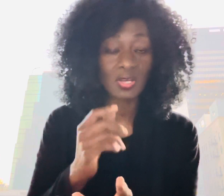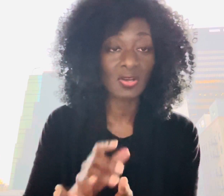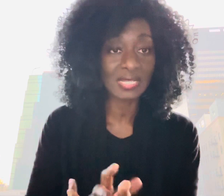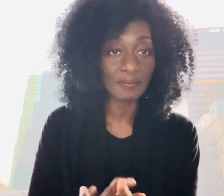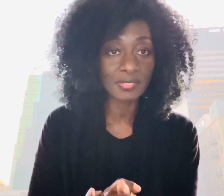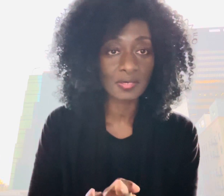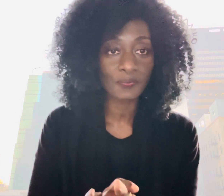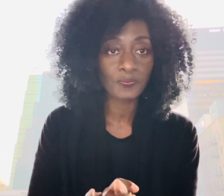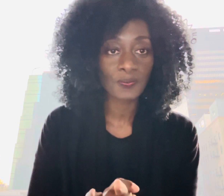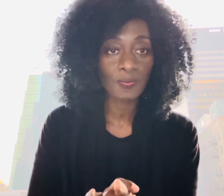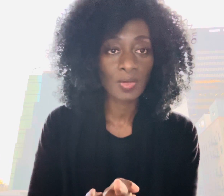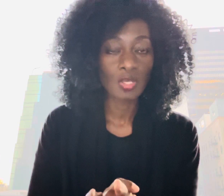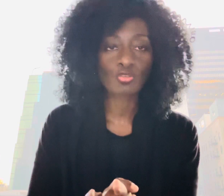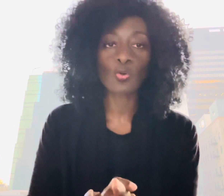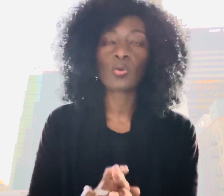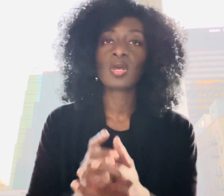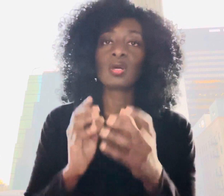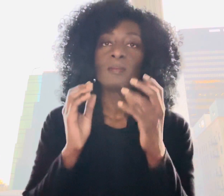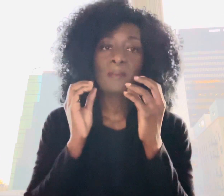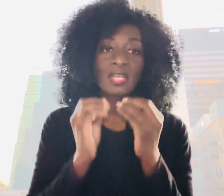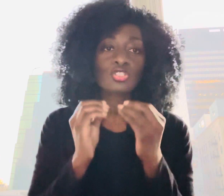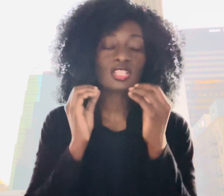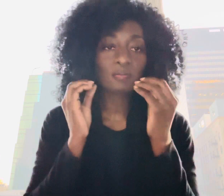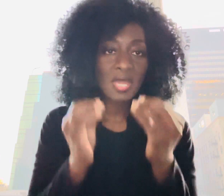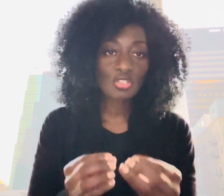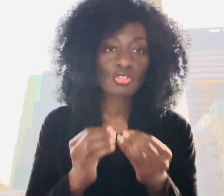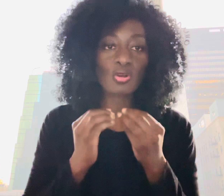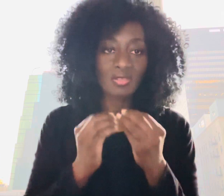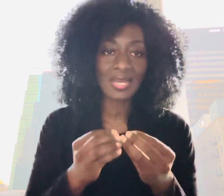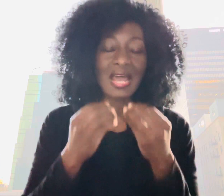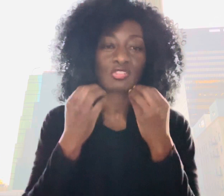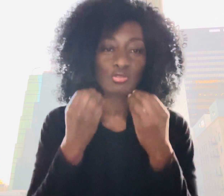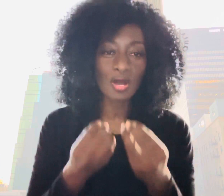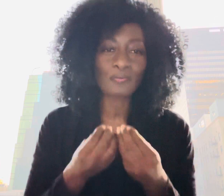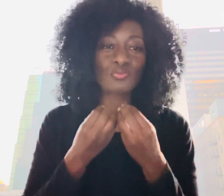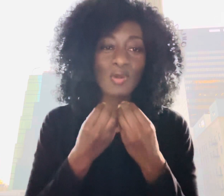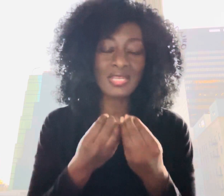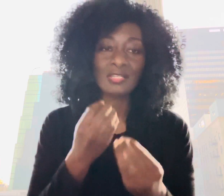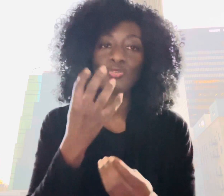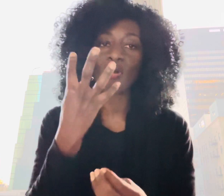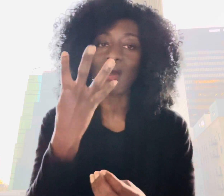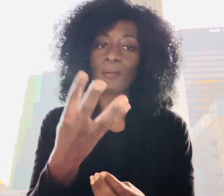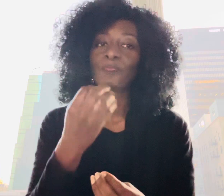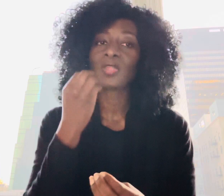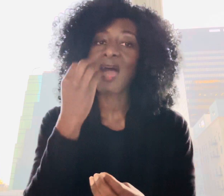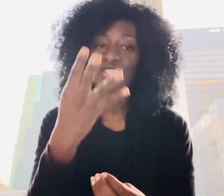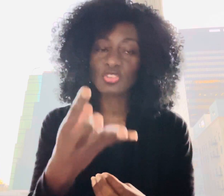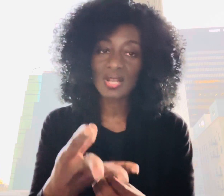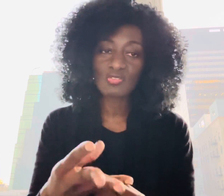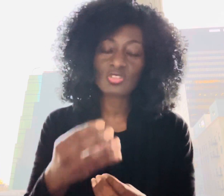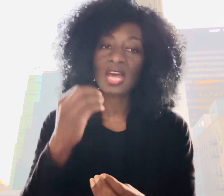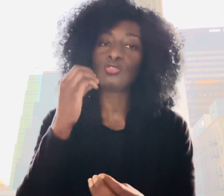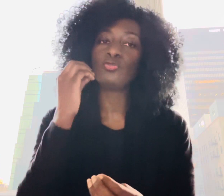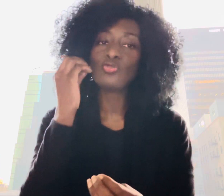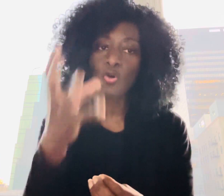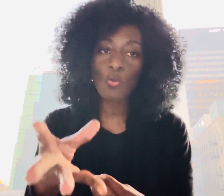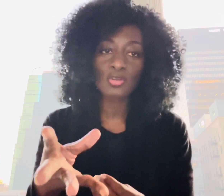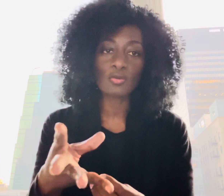her lips so make just make sure that as you are praying you are articulating so that you know what you're